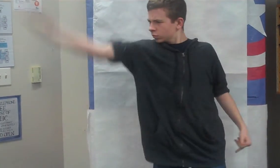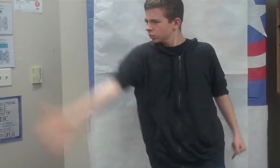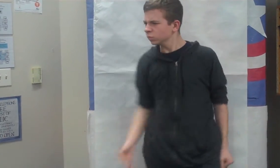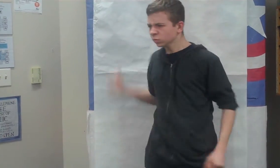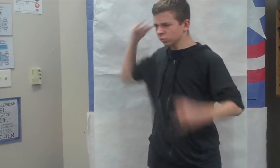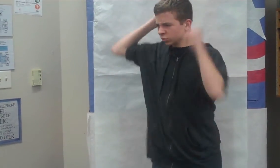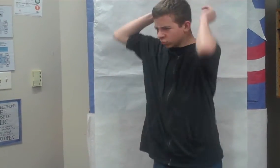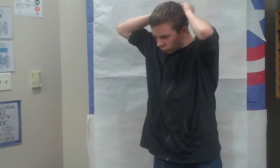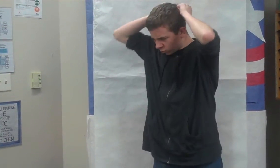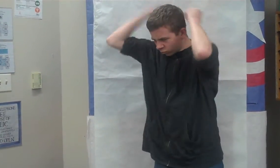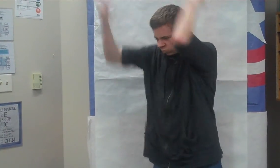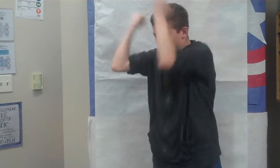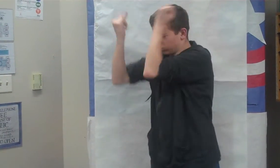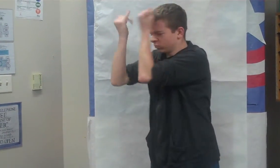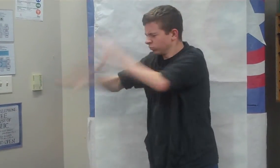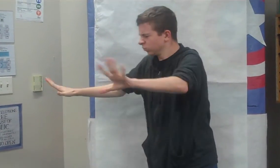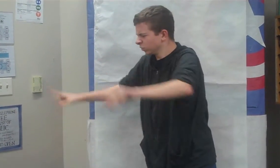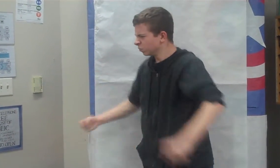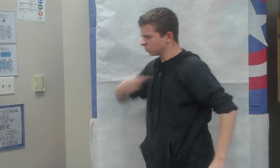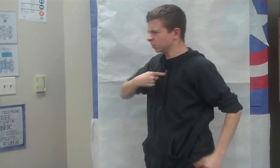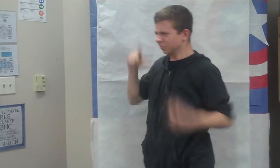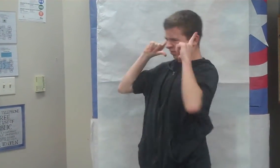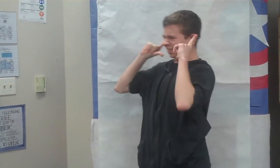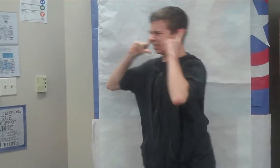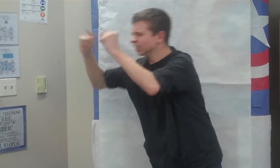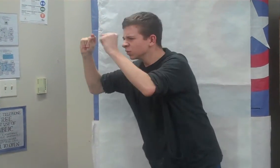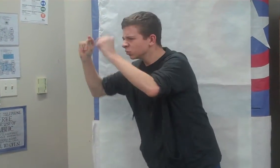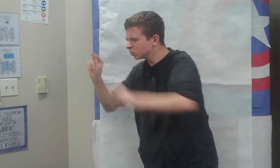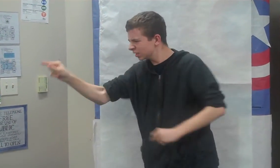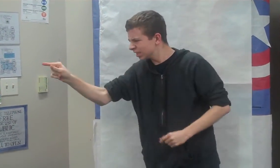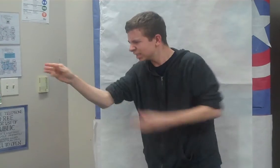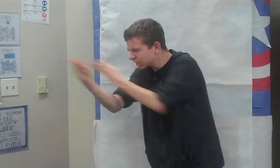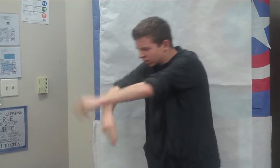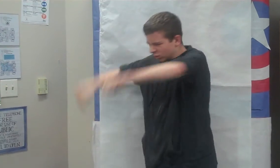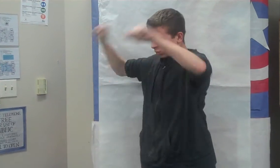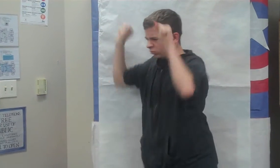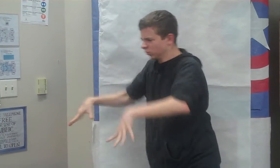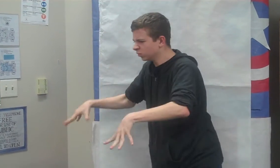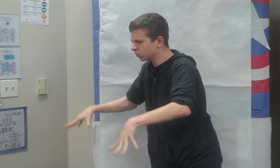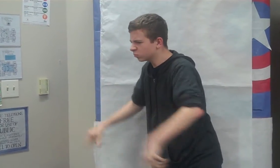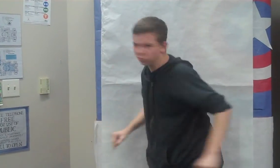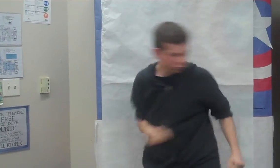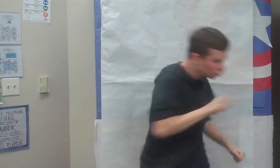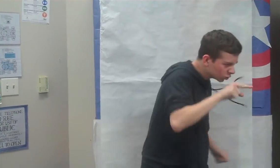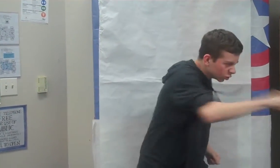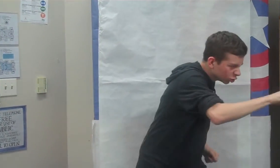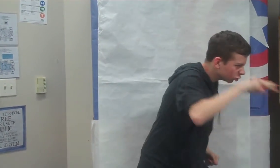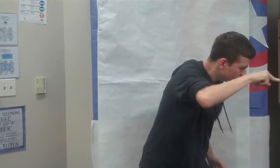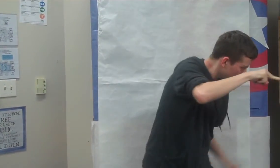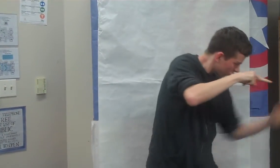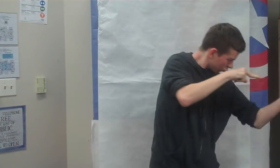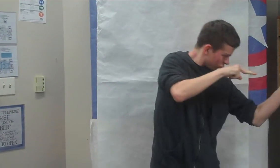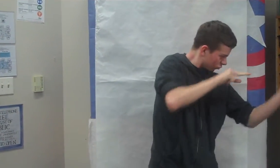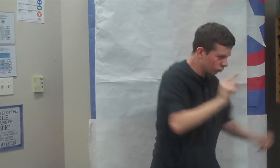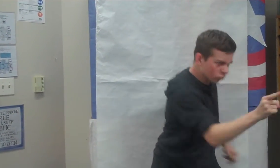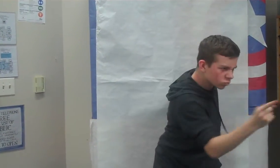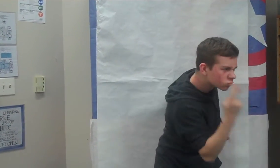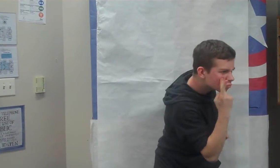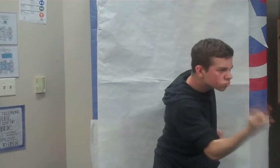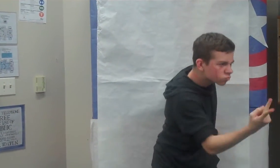All that you are is a face in the mirror Mine blows my eyes and you've disappeared I want you face when you face